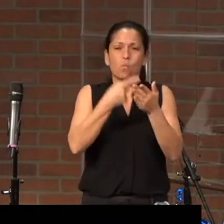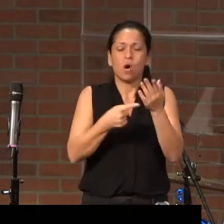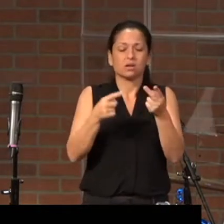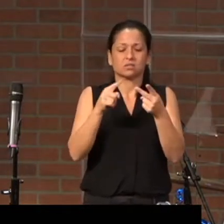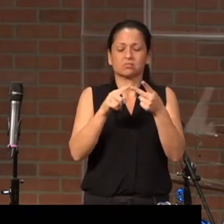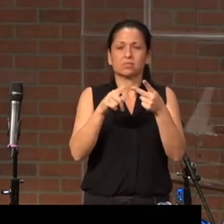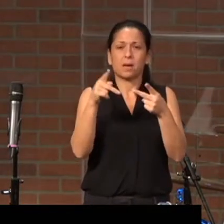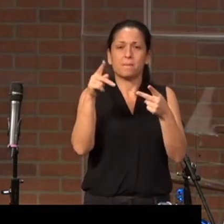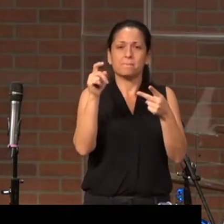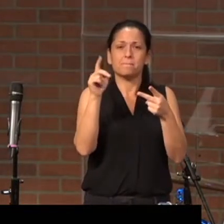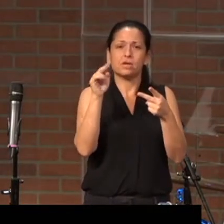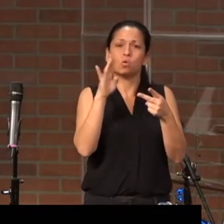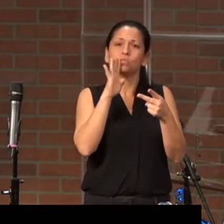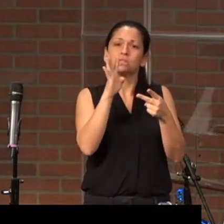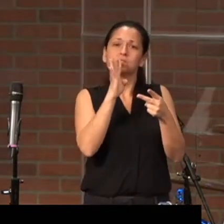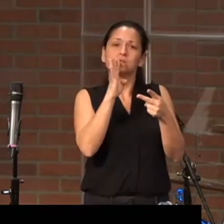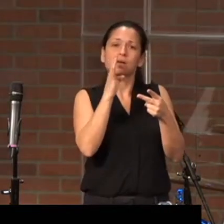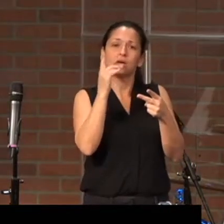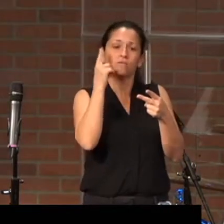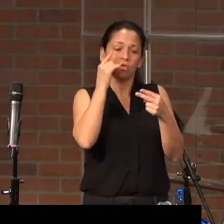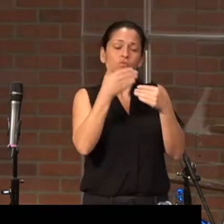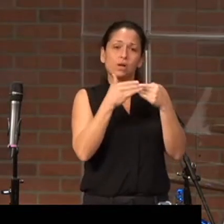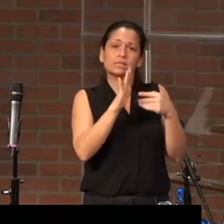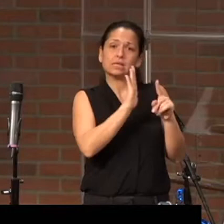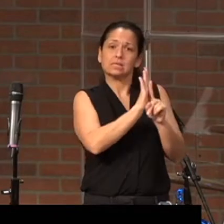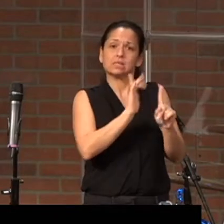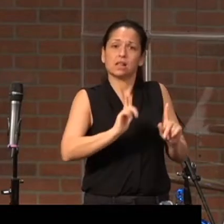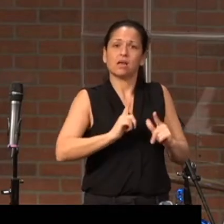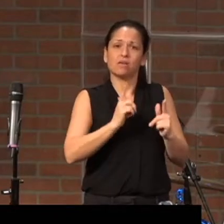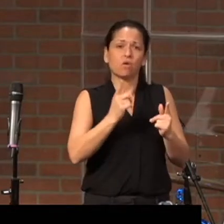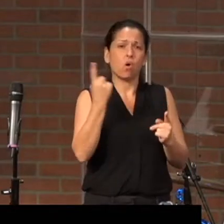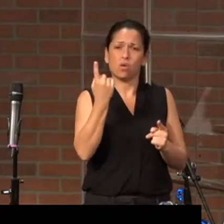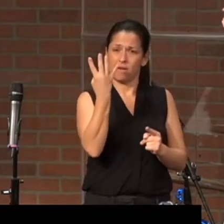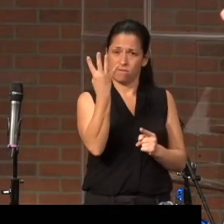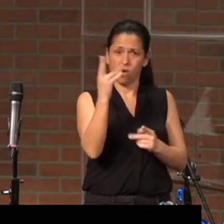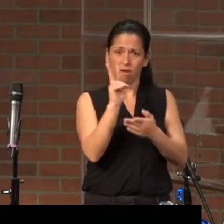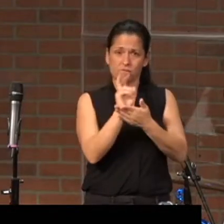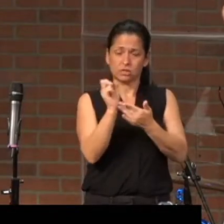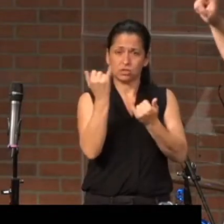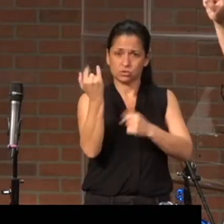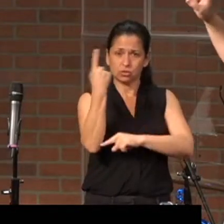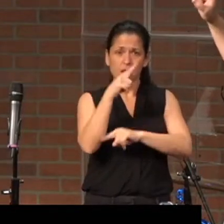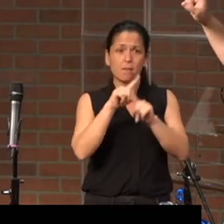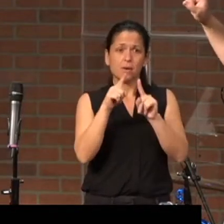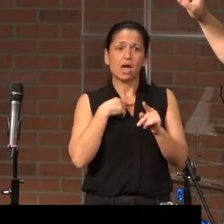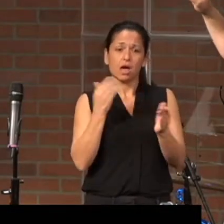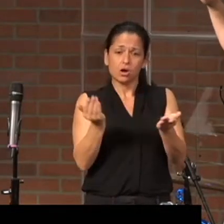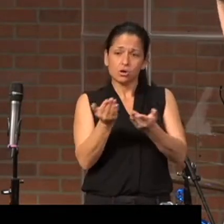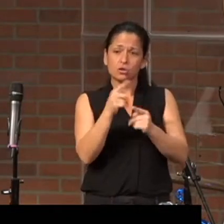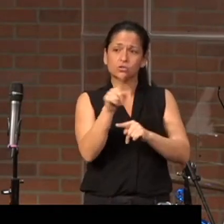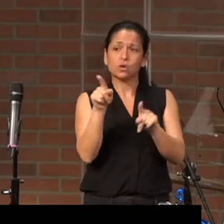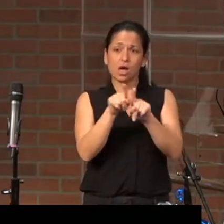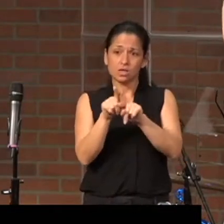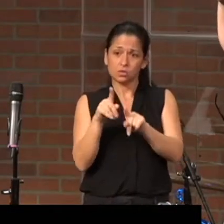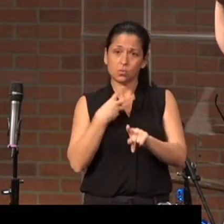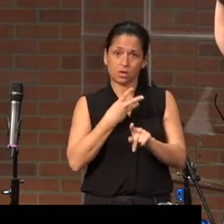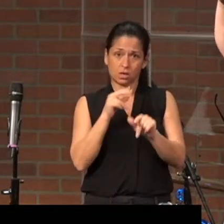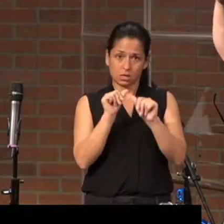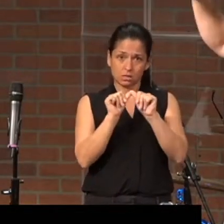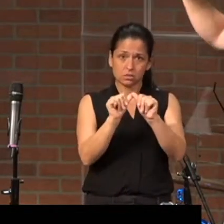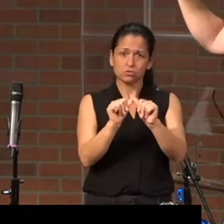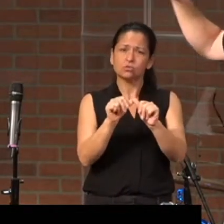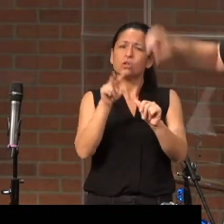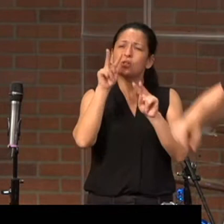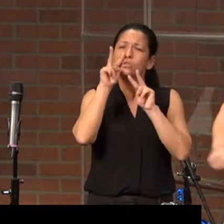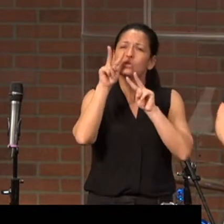of his letter. And we're only going to talk about four verses today, but I encourage you to continue as we look through this, Peter's